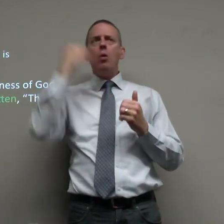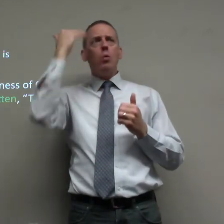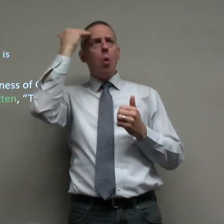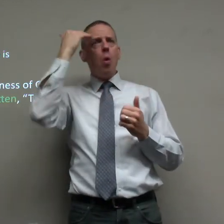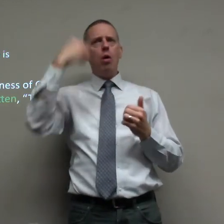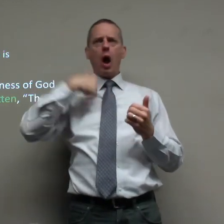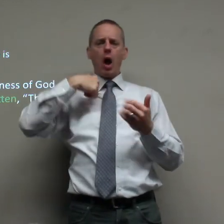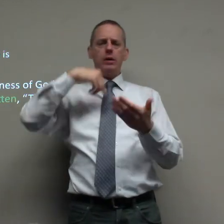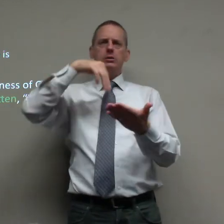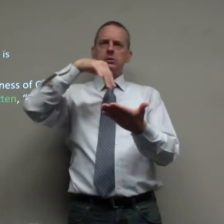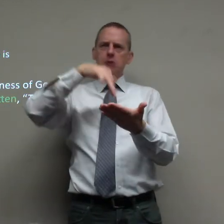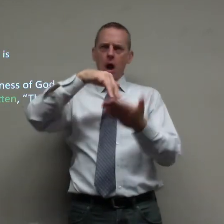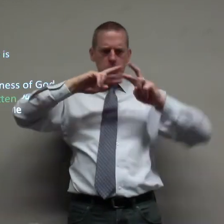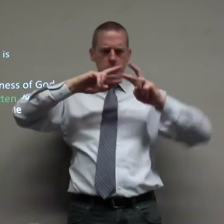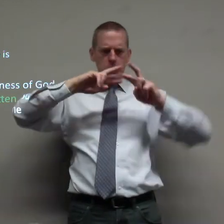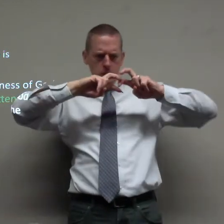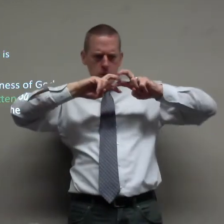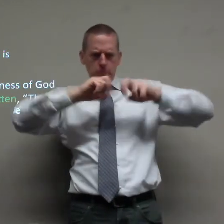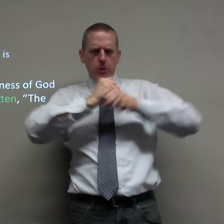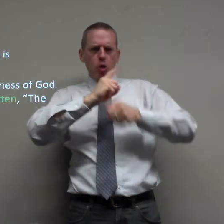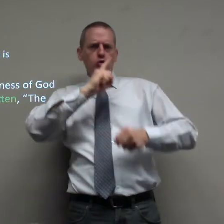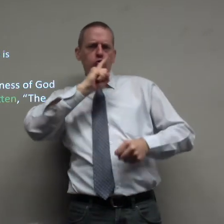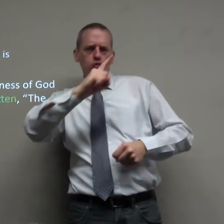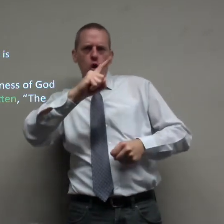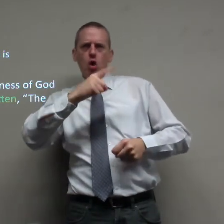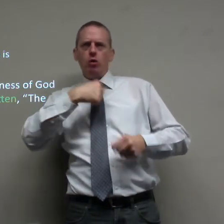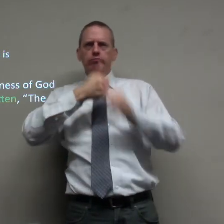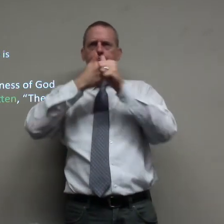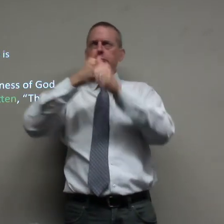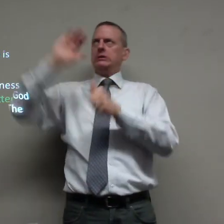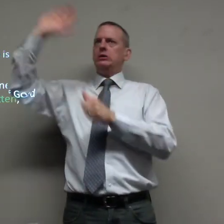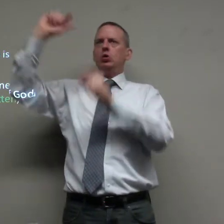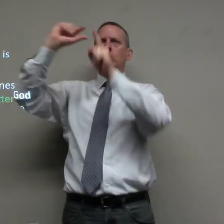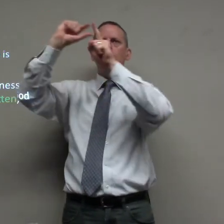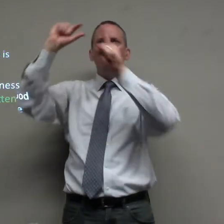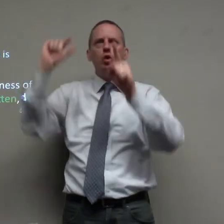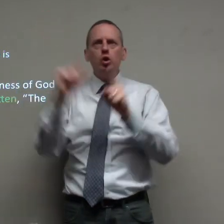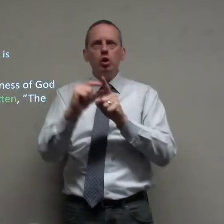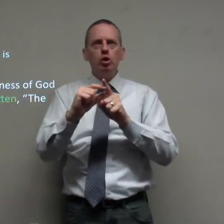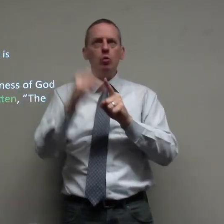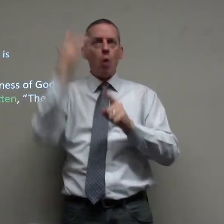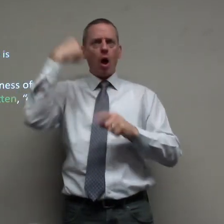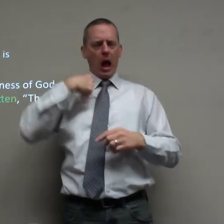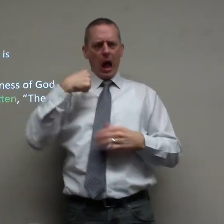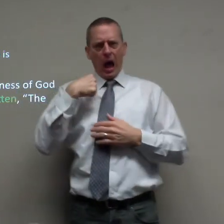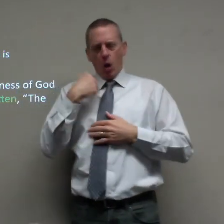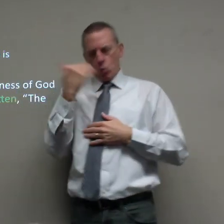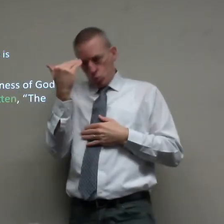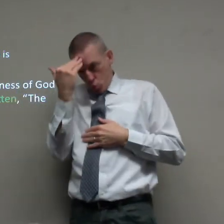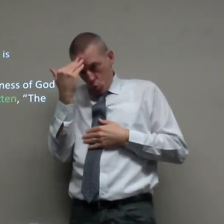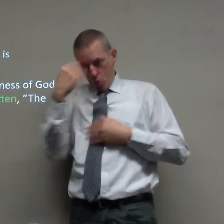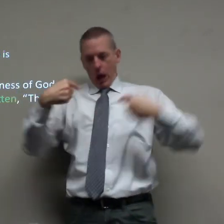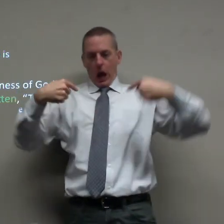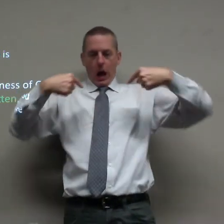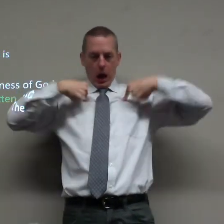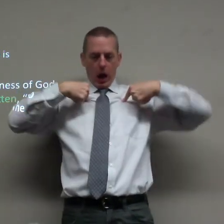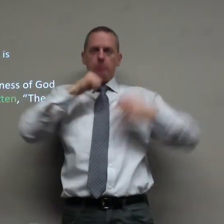are not my own I've studied to make sure that I follow his word I know